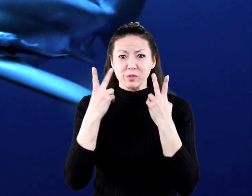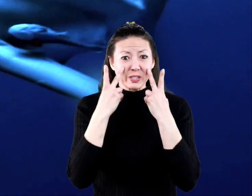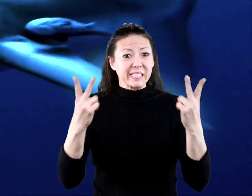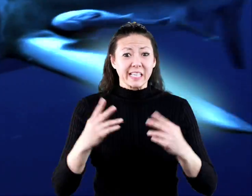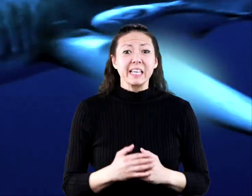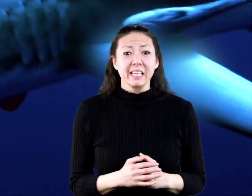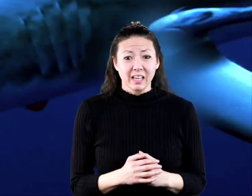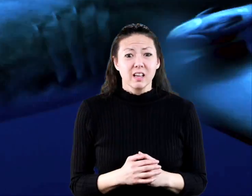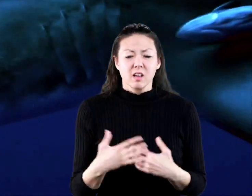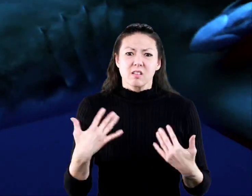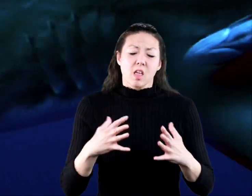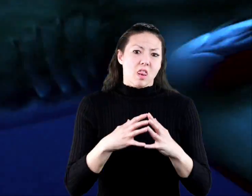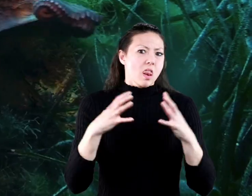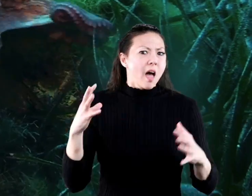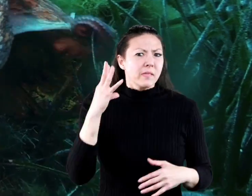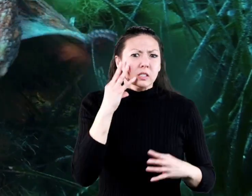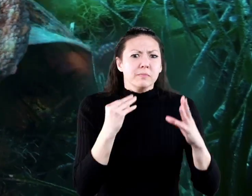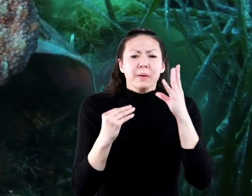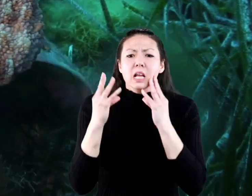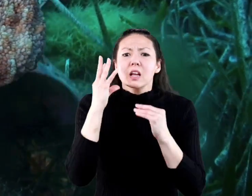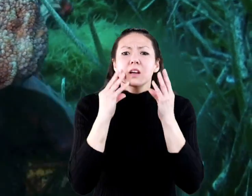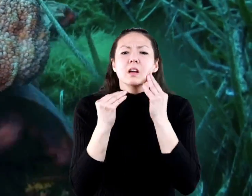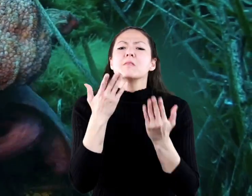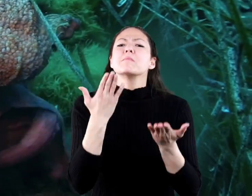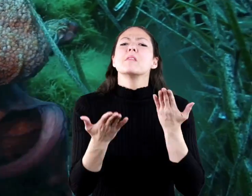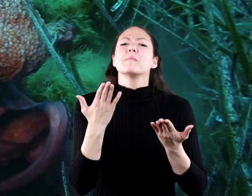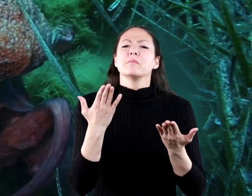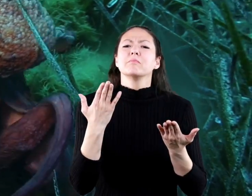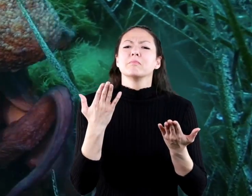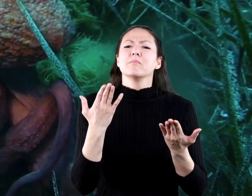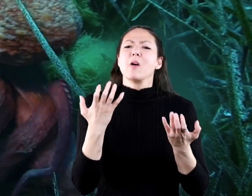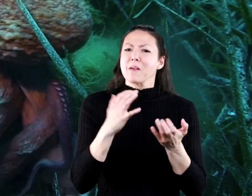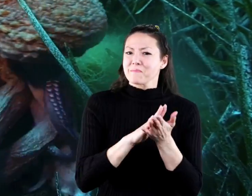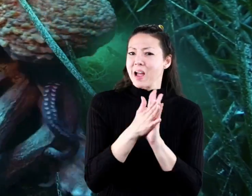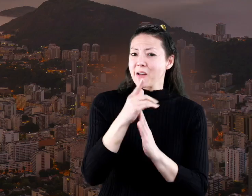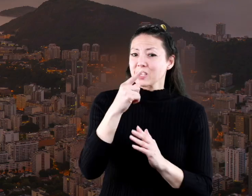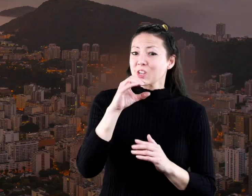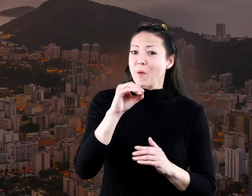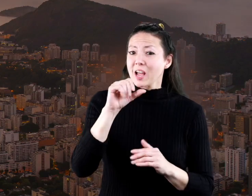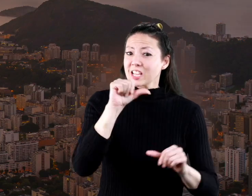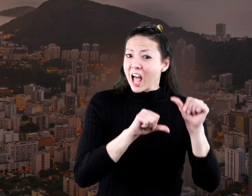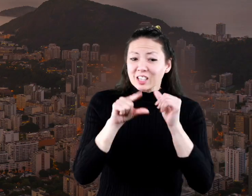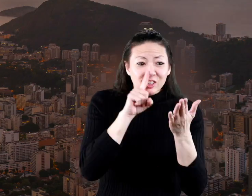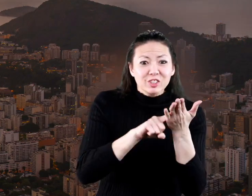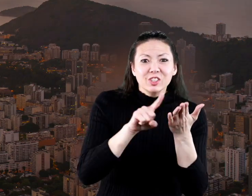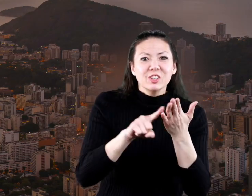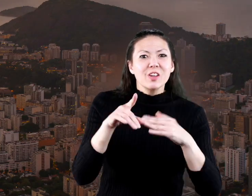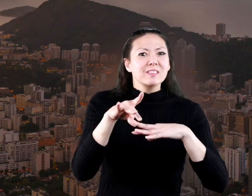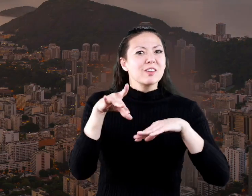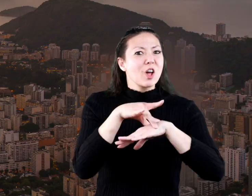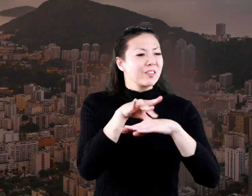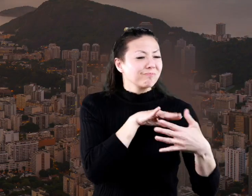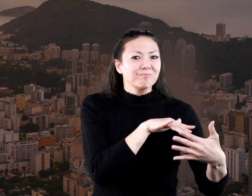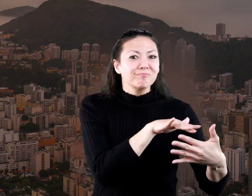So much to see. So much to experience. Perhaps you may want to become a geoscientist and study the Earth.